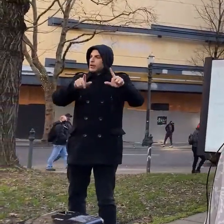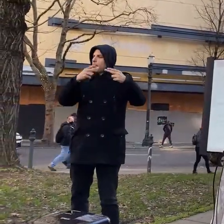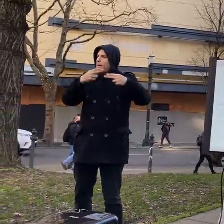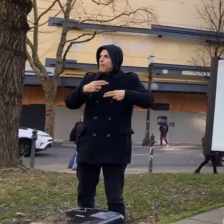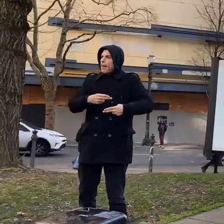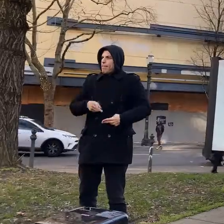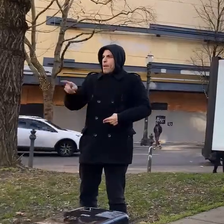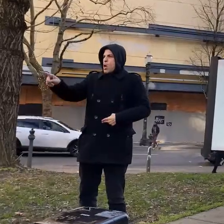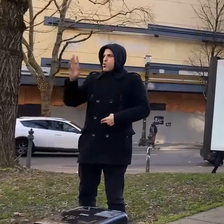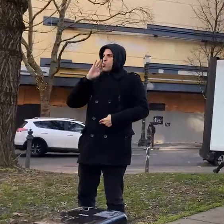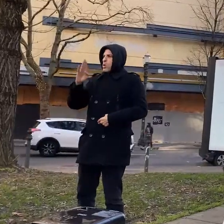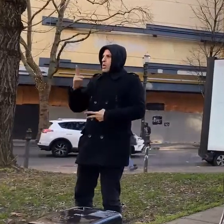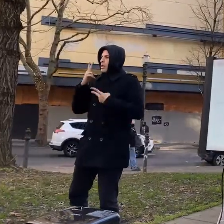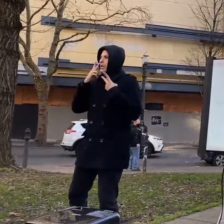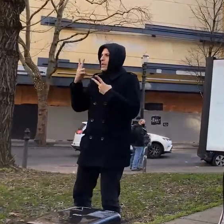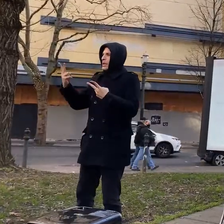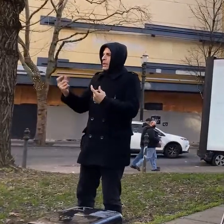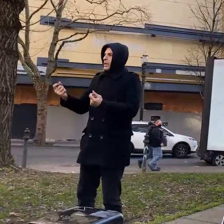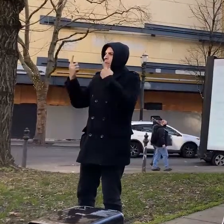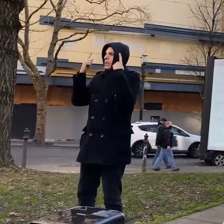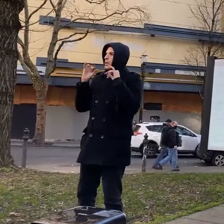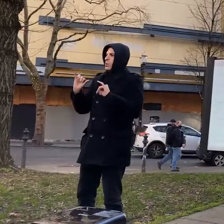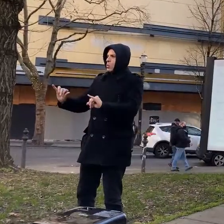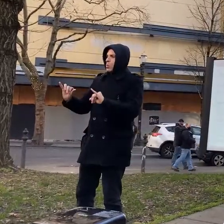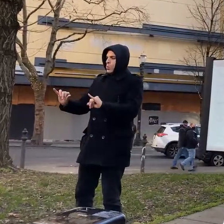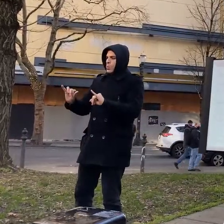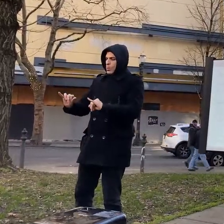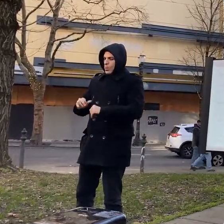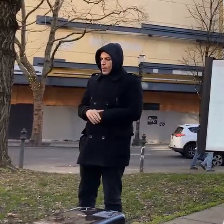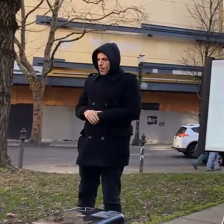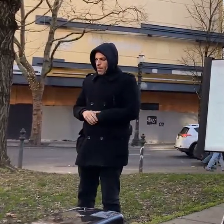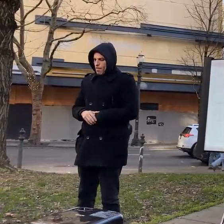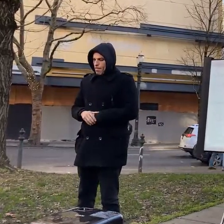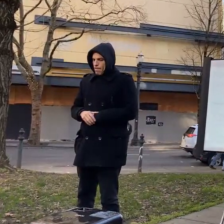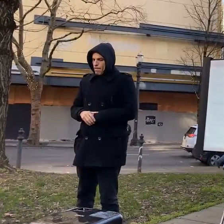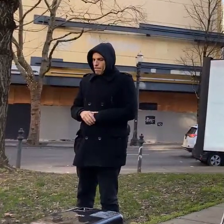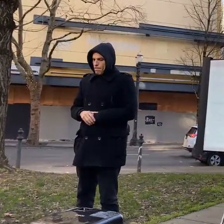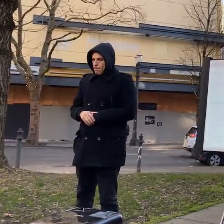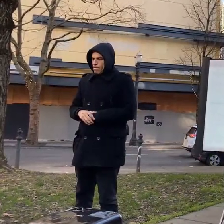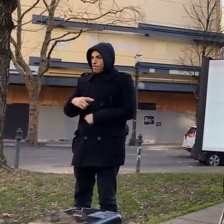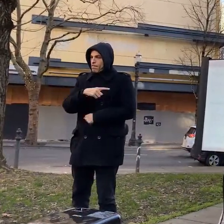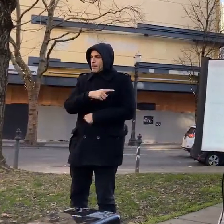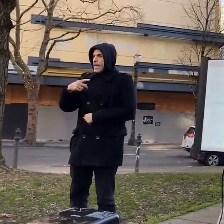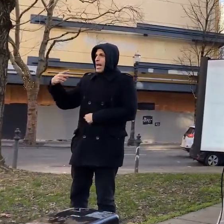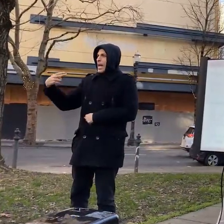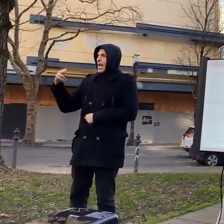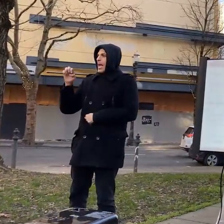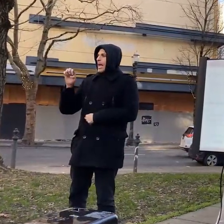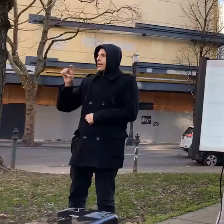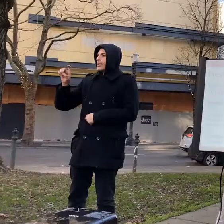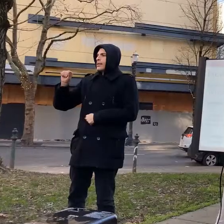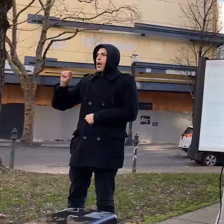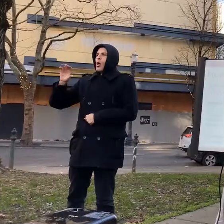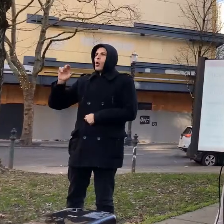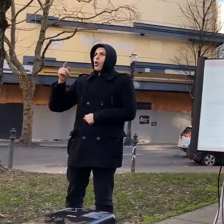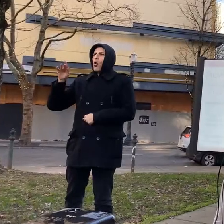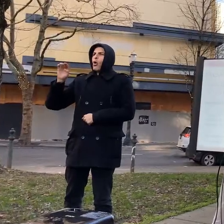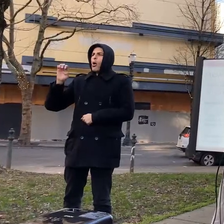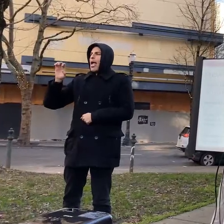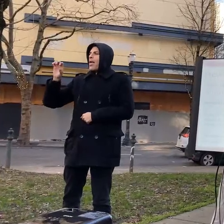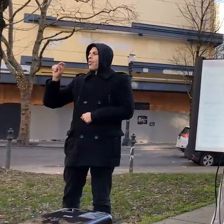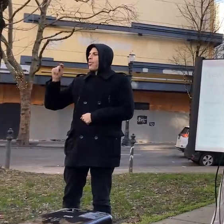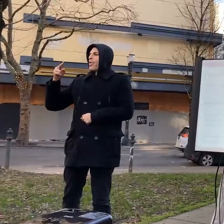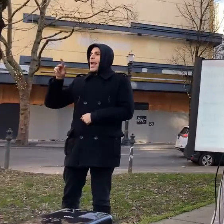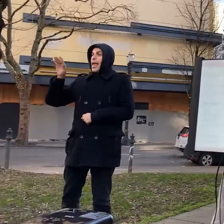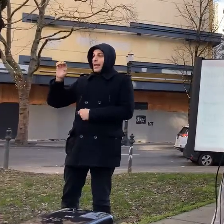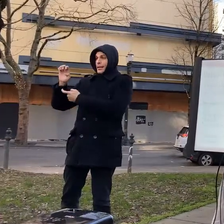right now today is because i want to be proactive and get information out i don't want to be